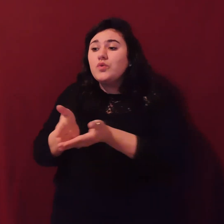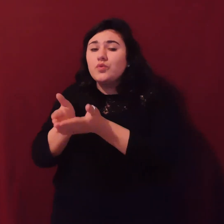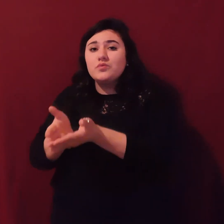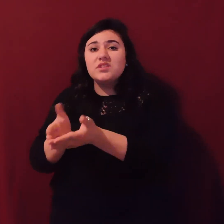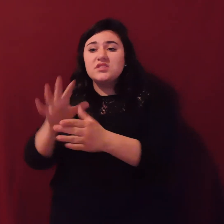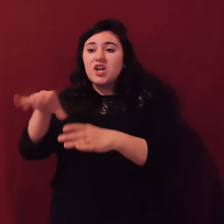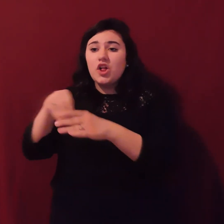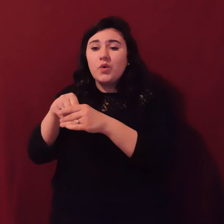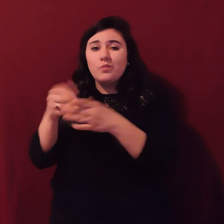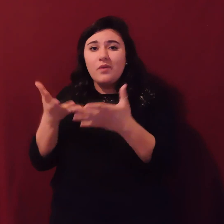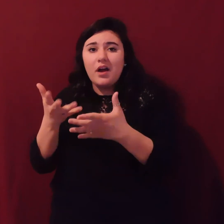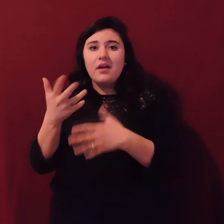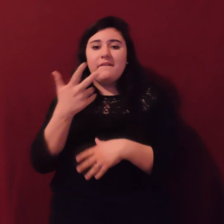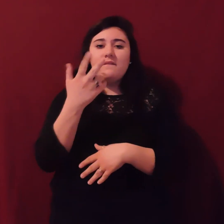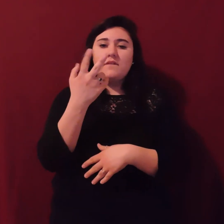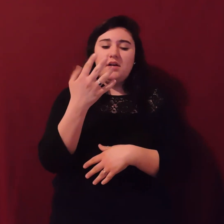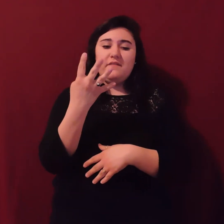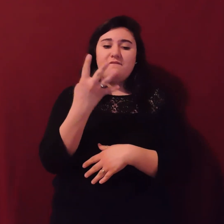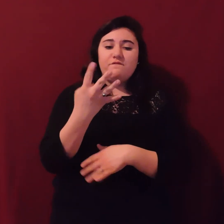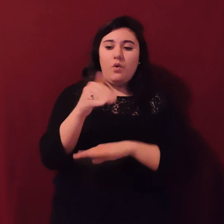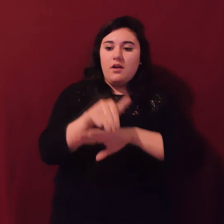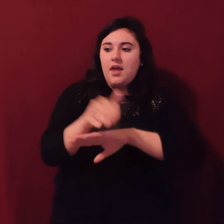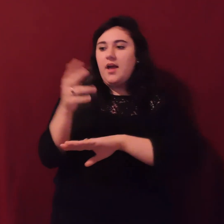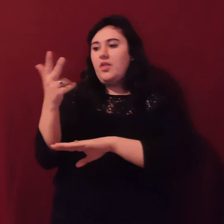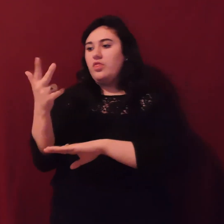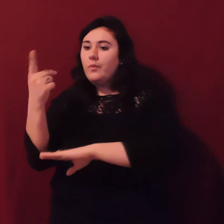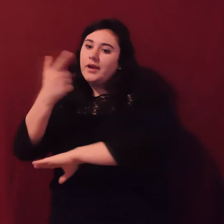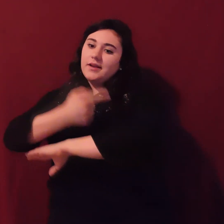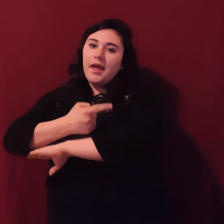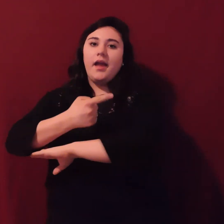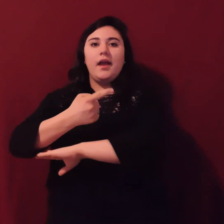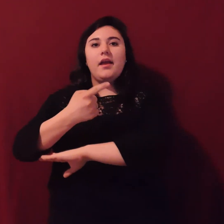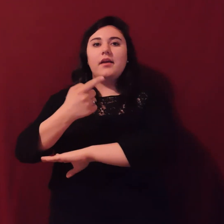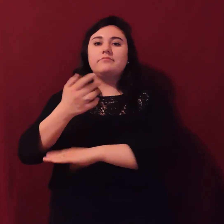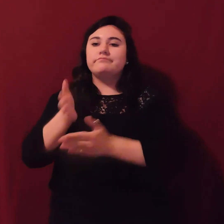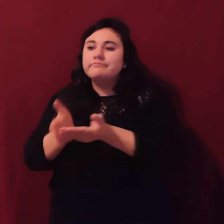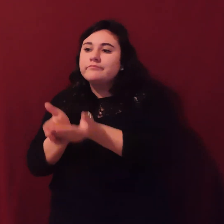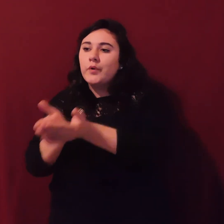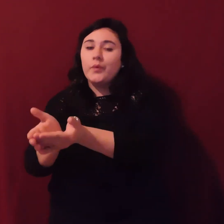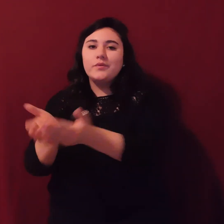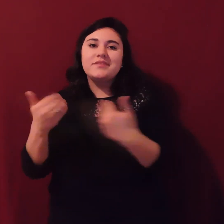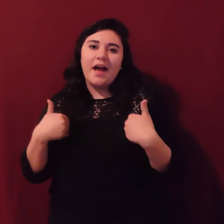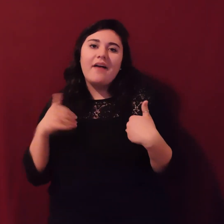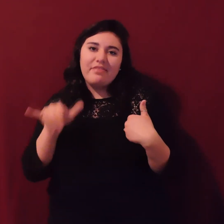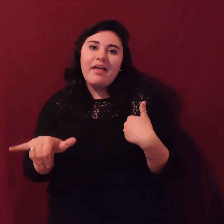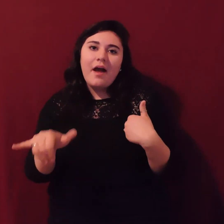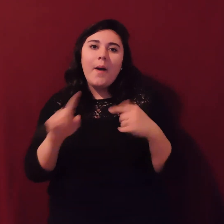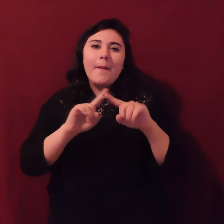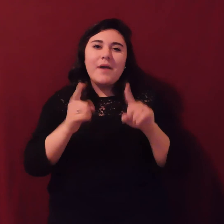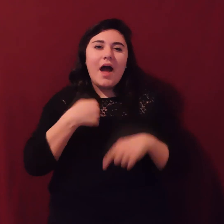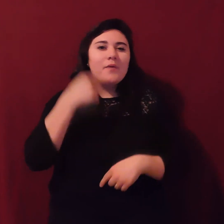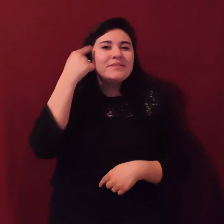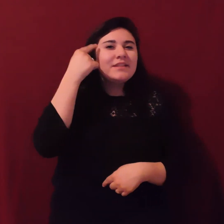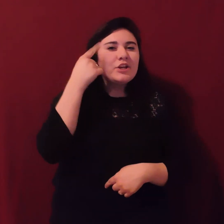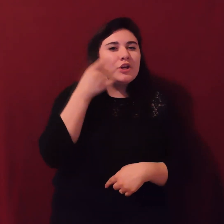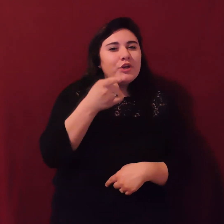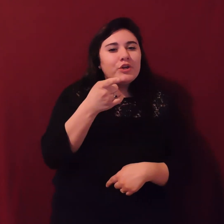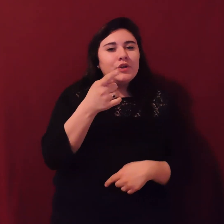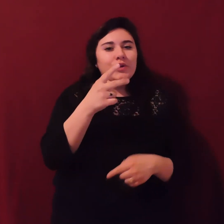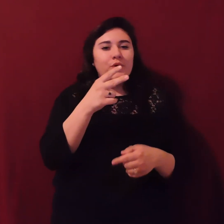Actually, they call them days. It's more like a four-day or three-day cruise. But you kind of were leaning toward a longer vacation. So, these are my seven